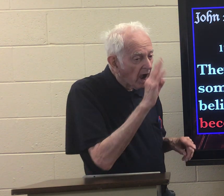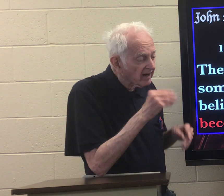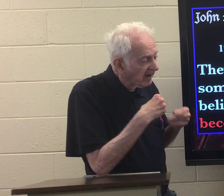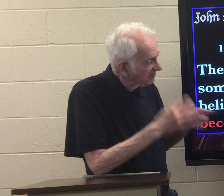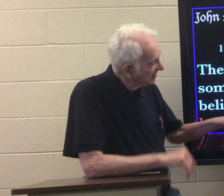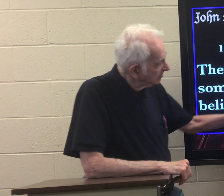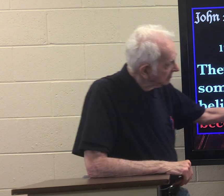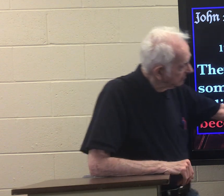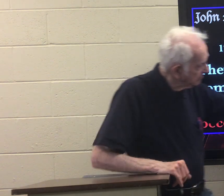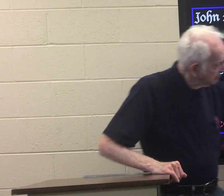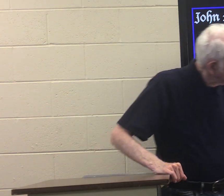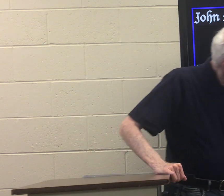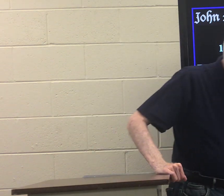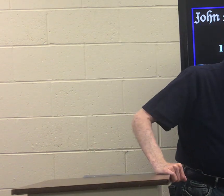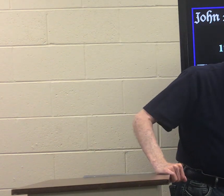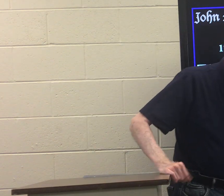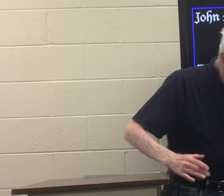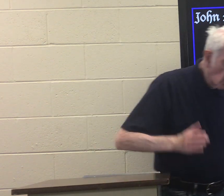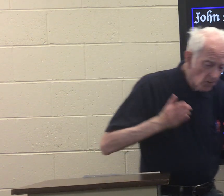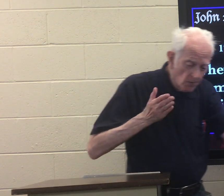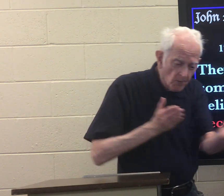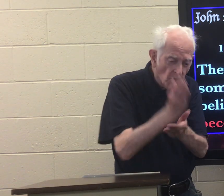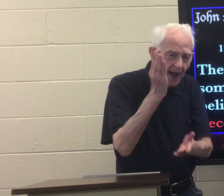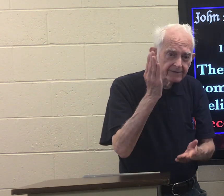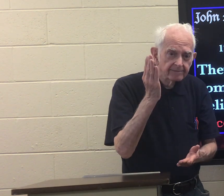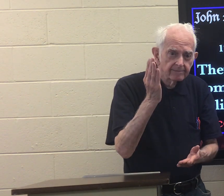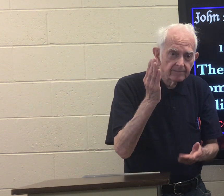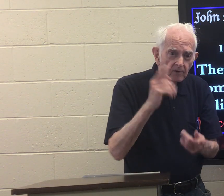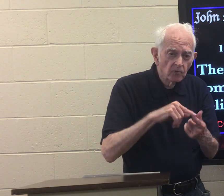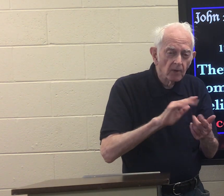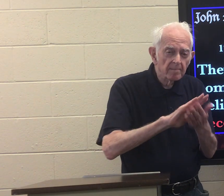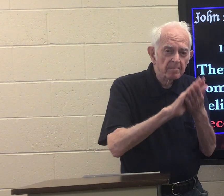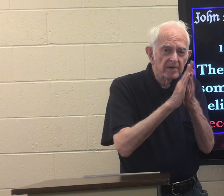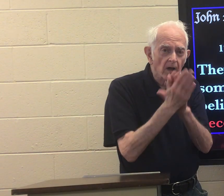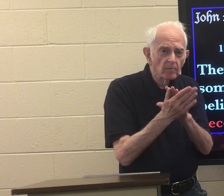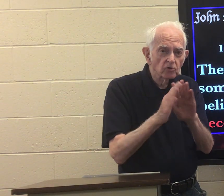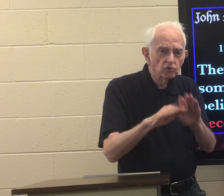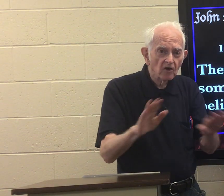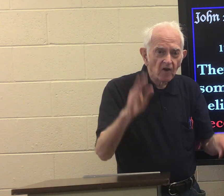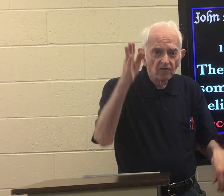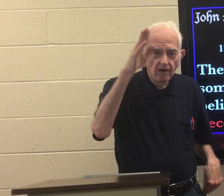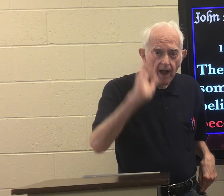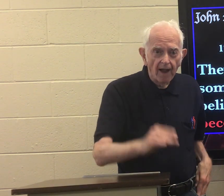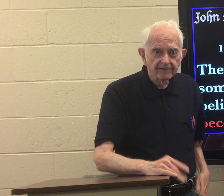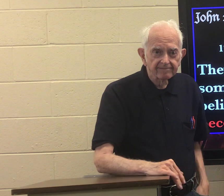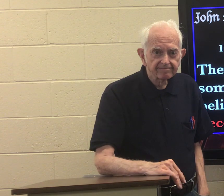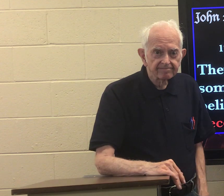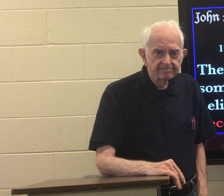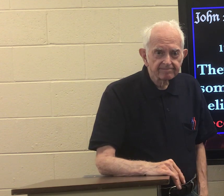but God gave them those who did the right to become children of God